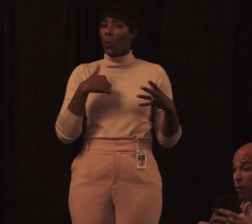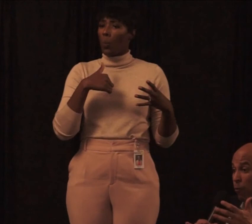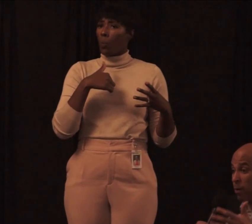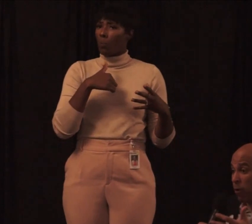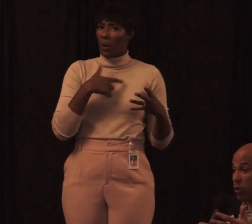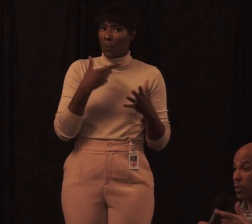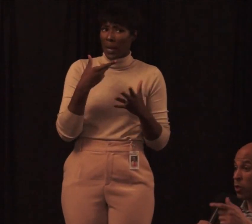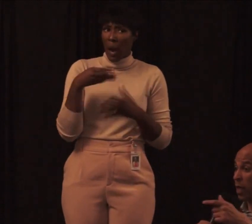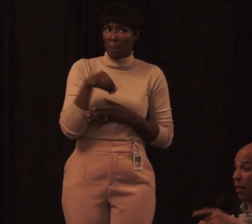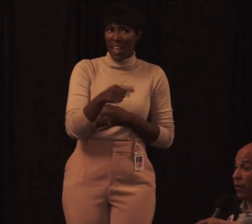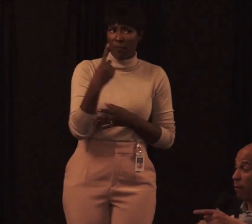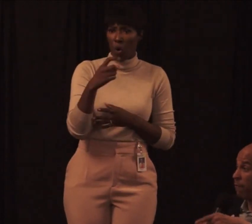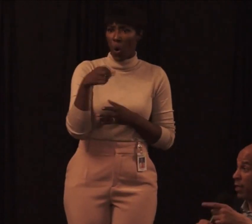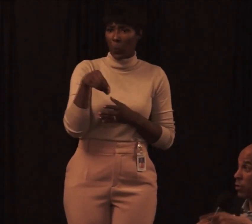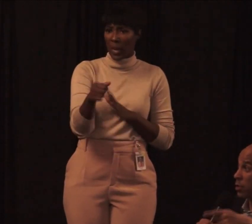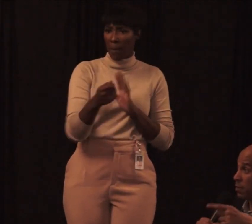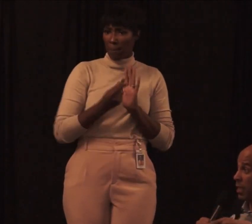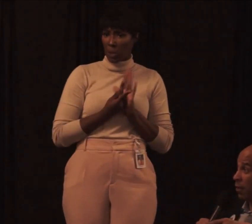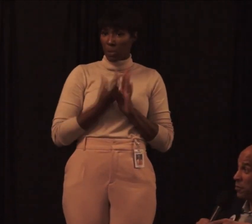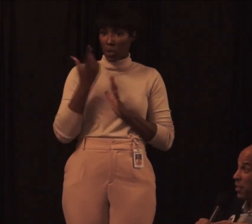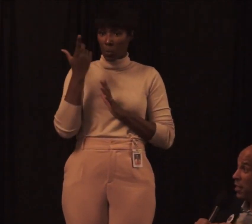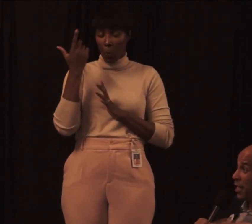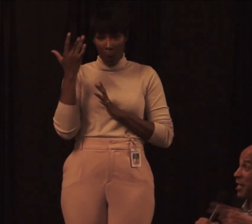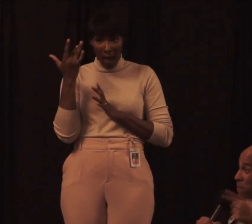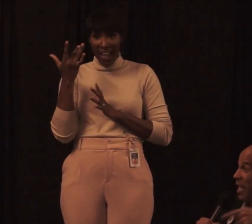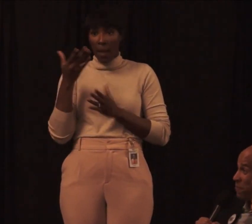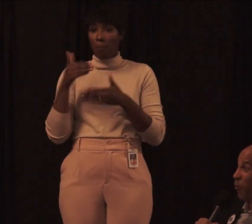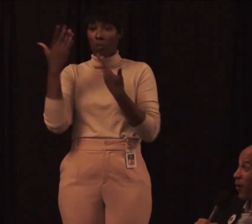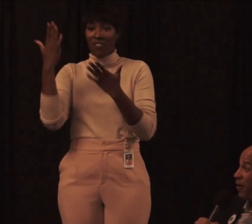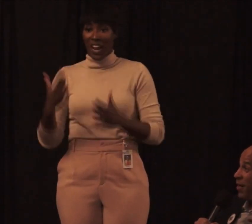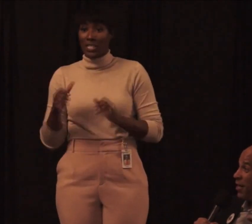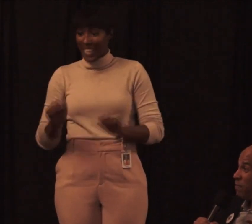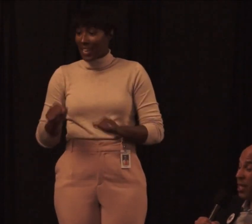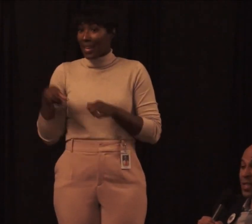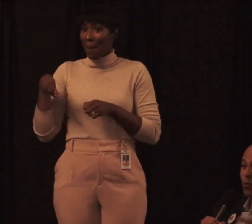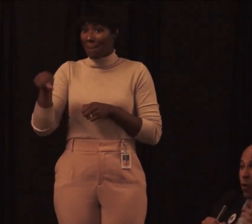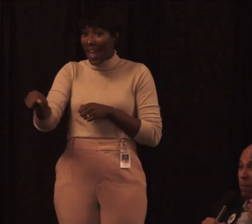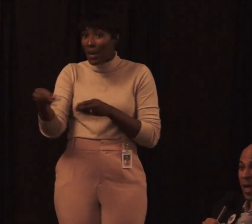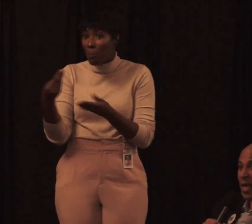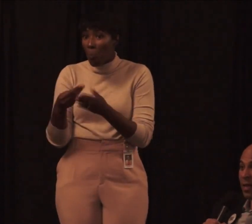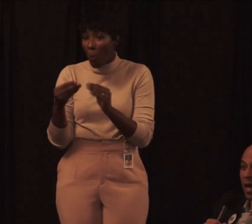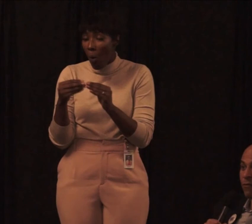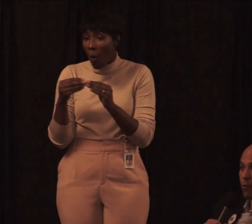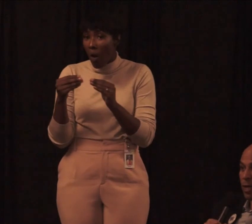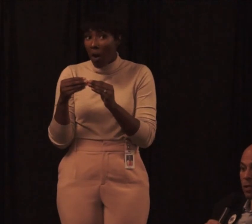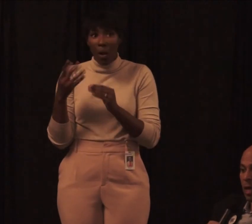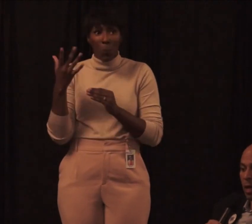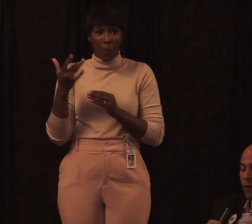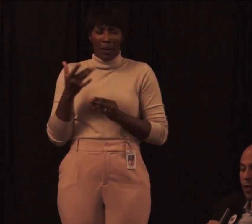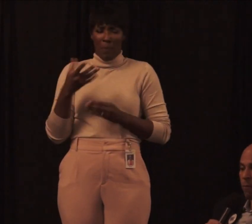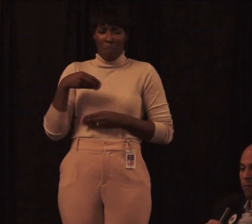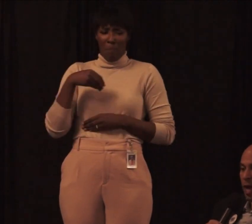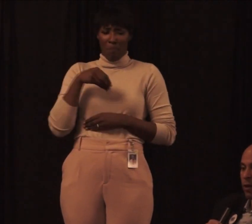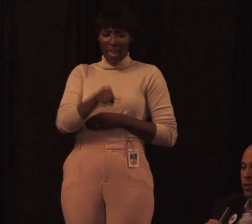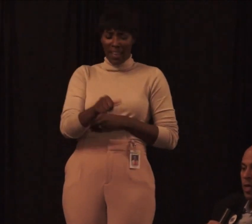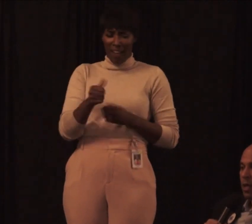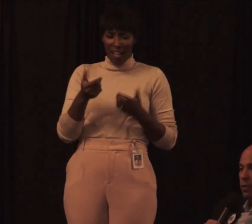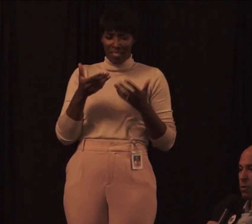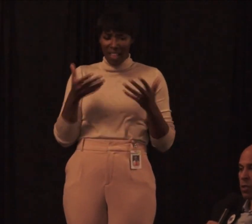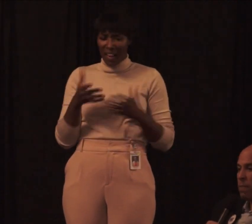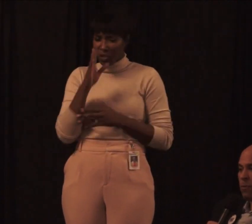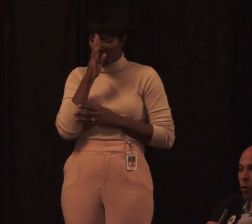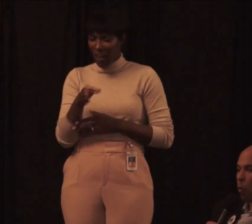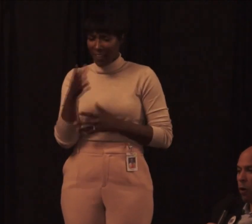paying for reimbursements so that healthcare professionals themselves can get paid more. Because we're paying a lot of direct healthcare providers.